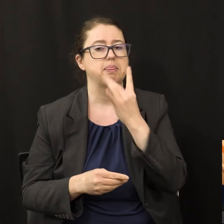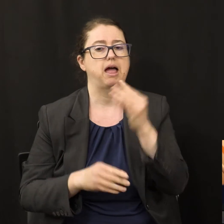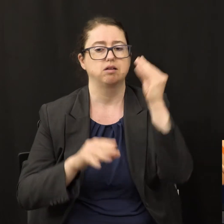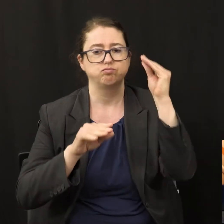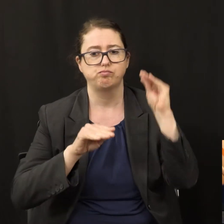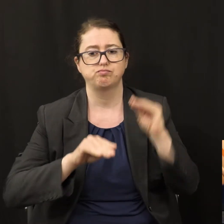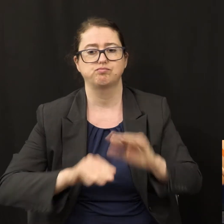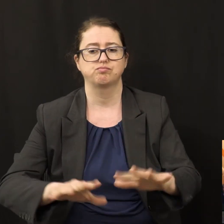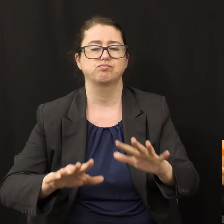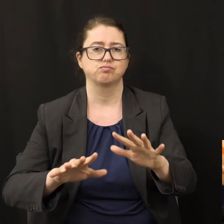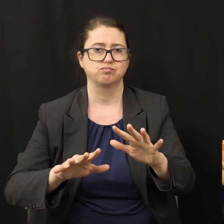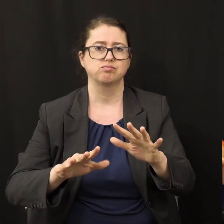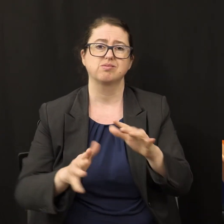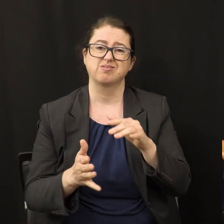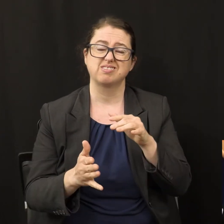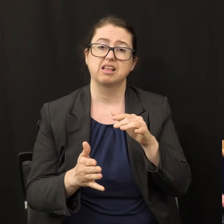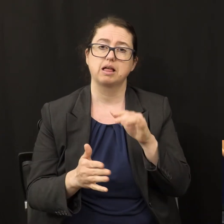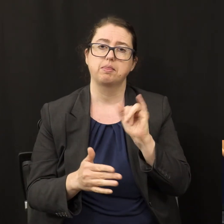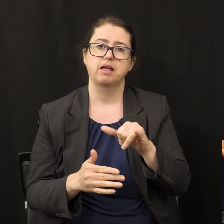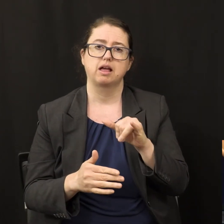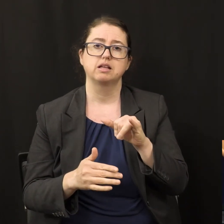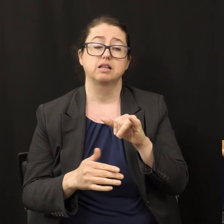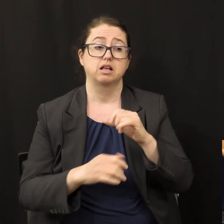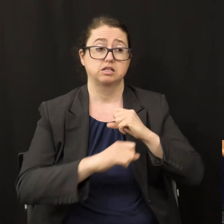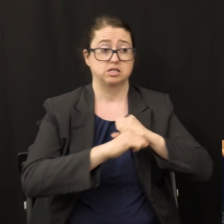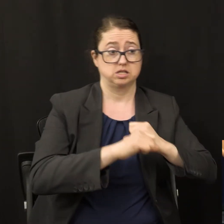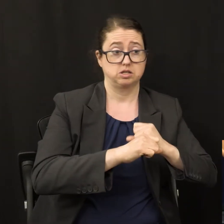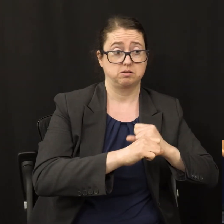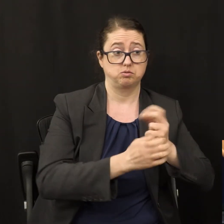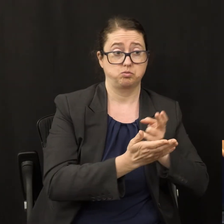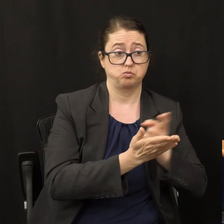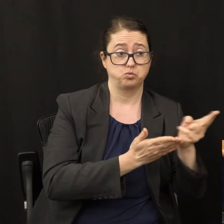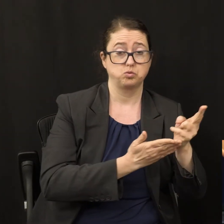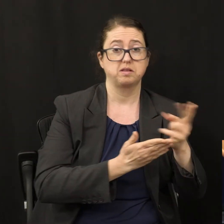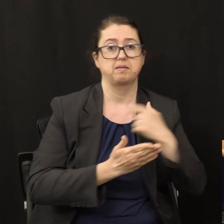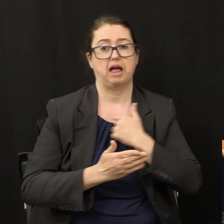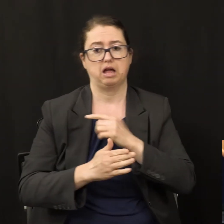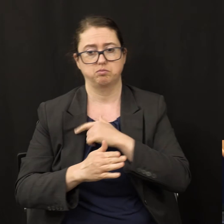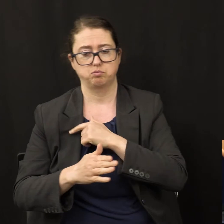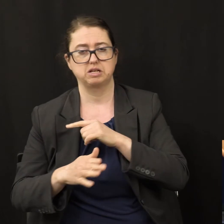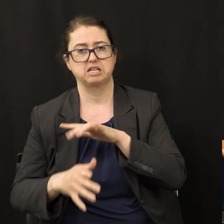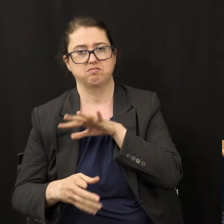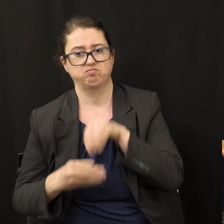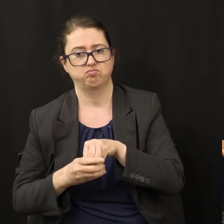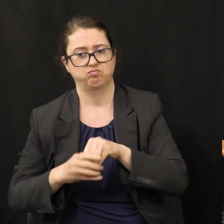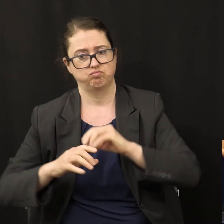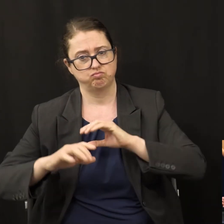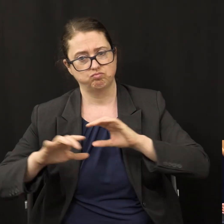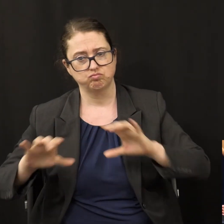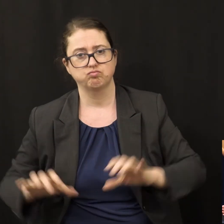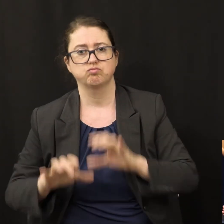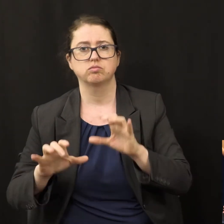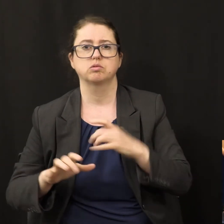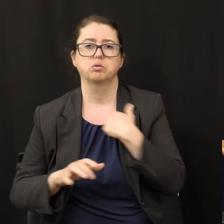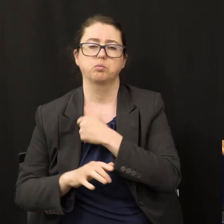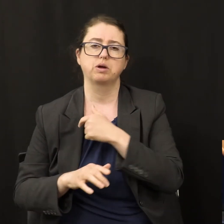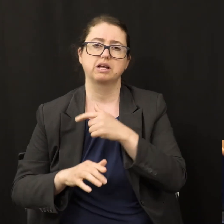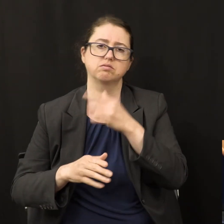That's offense. So we're to play defense, defend the message, and also be light bearers. She